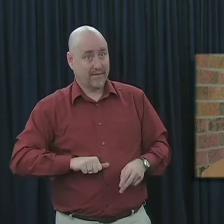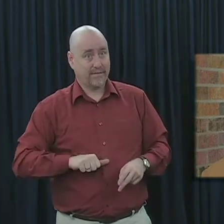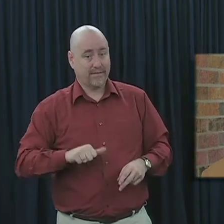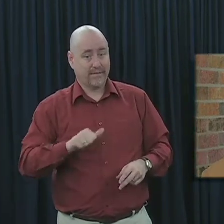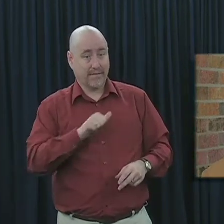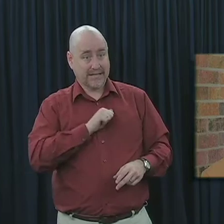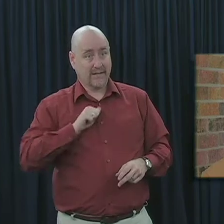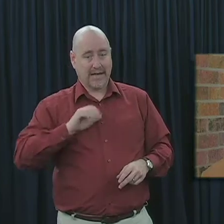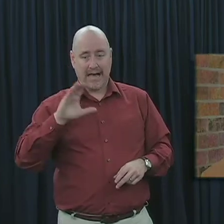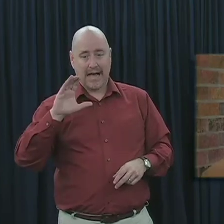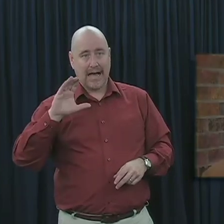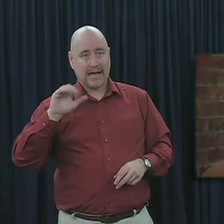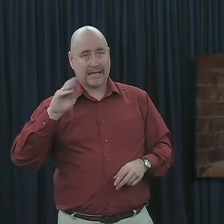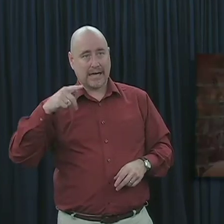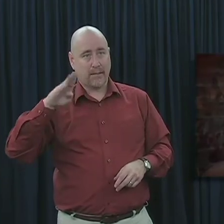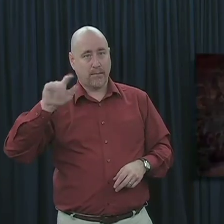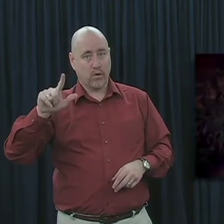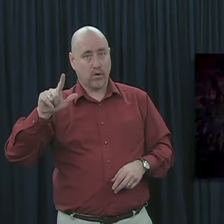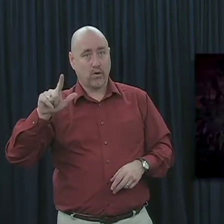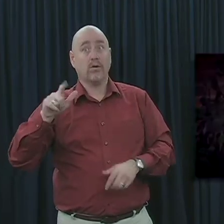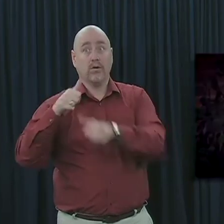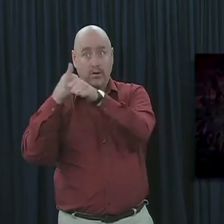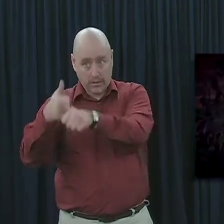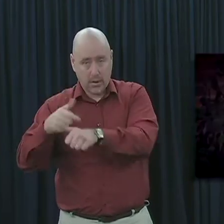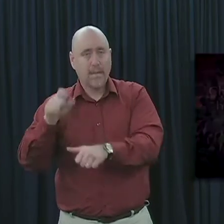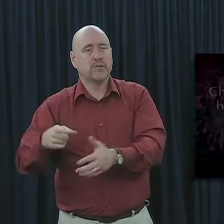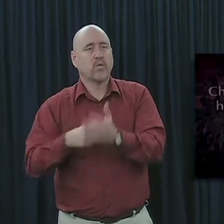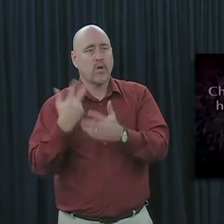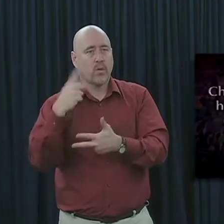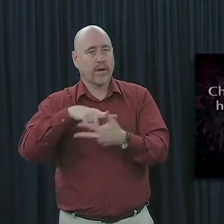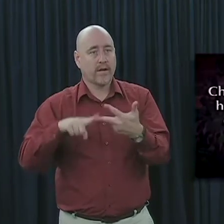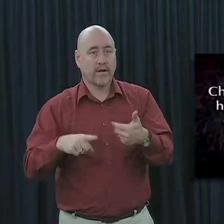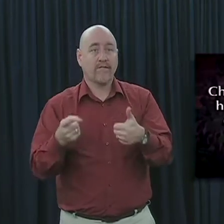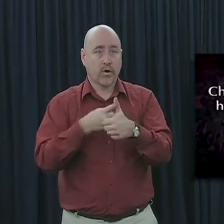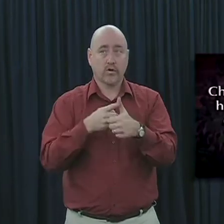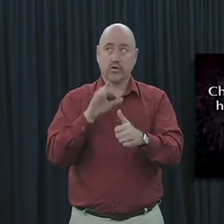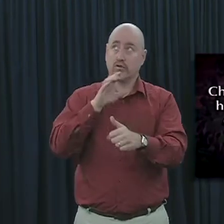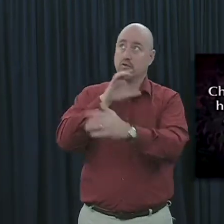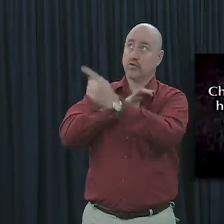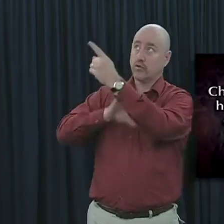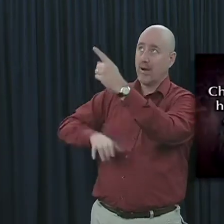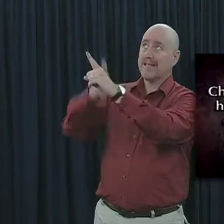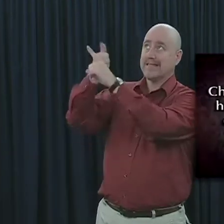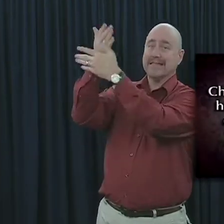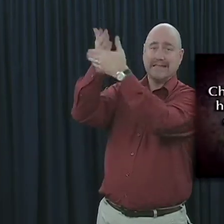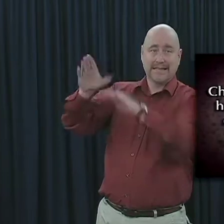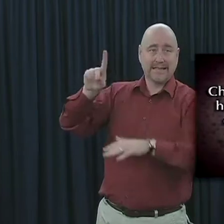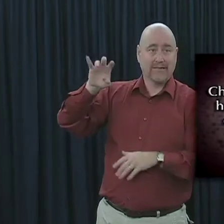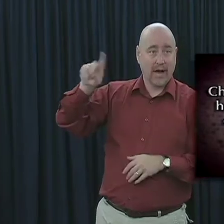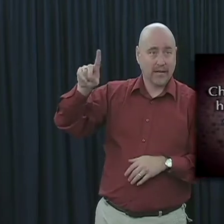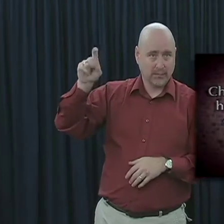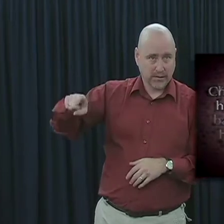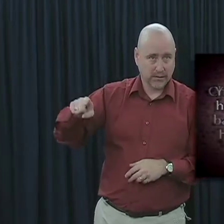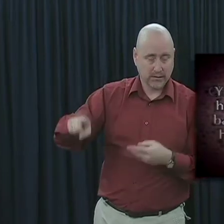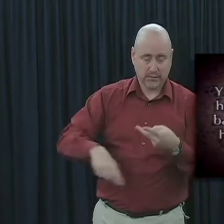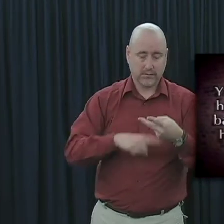Campbellite, three things would have to be true. Number one, Christ would have to be divided. Number two,